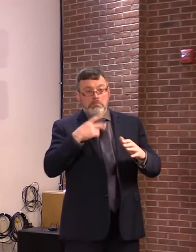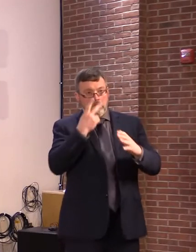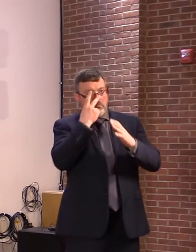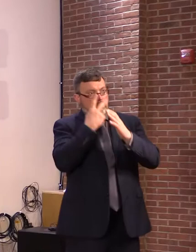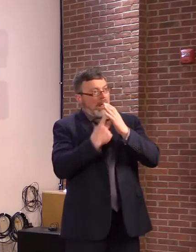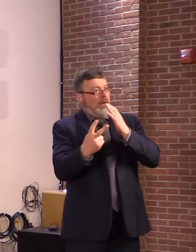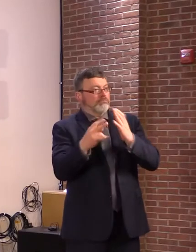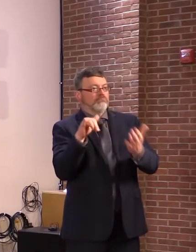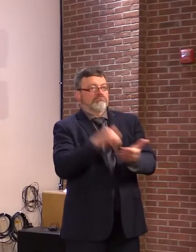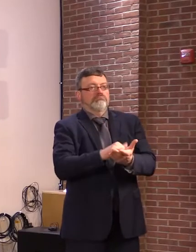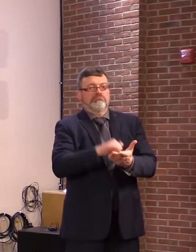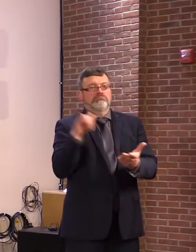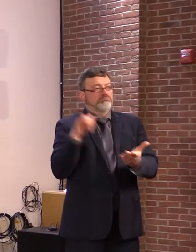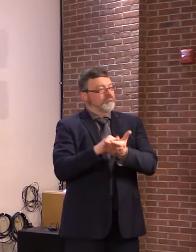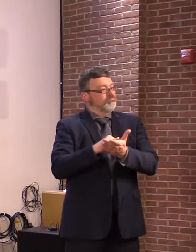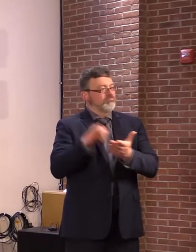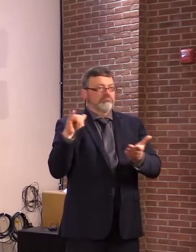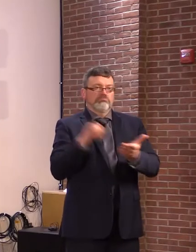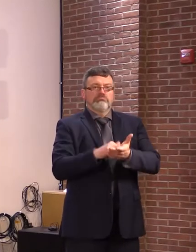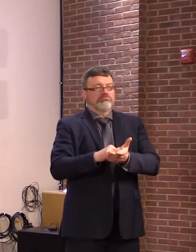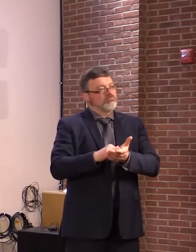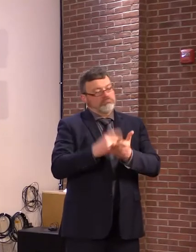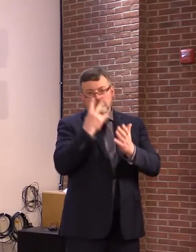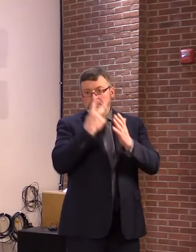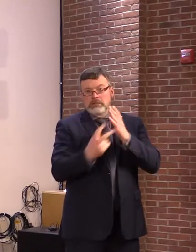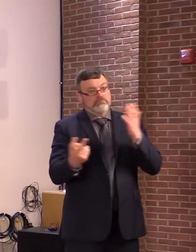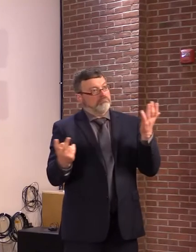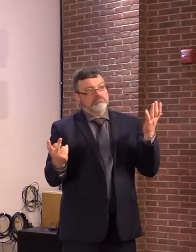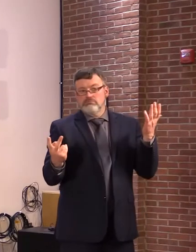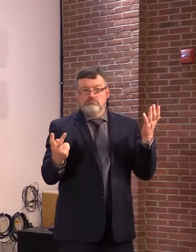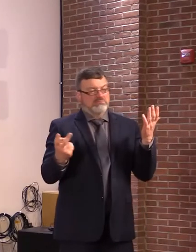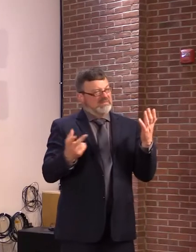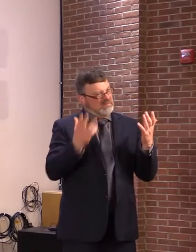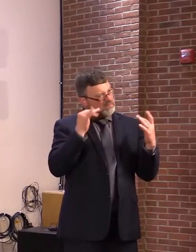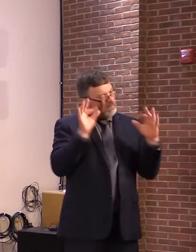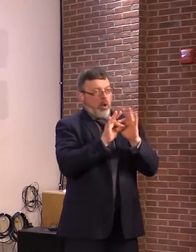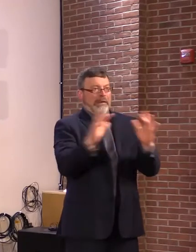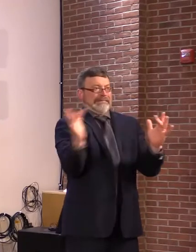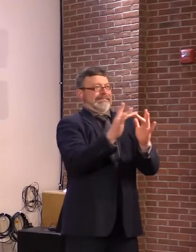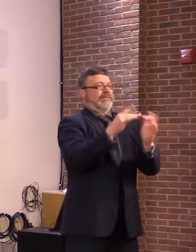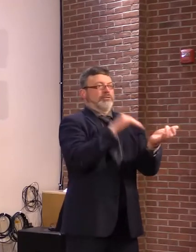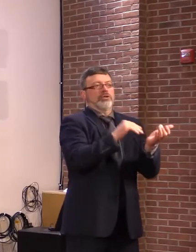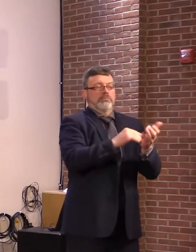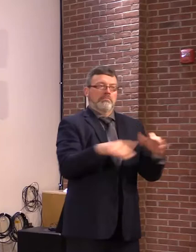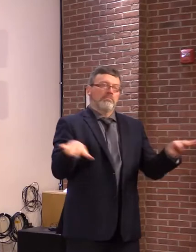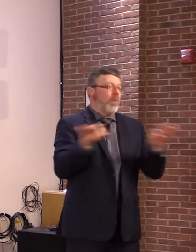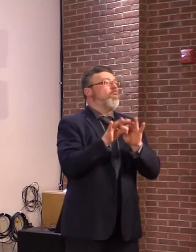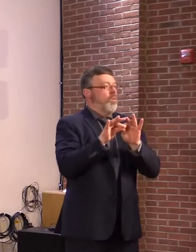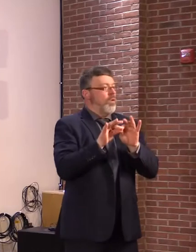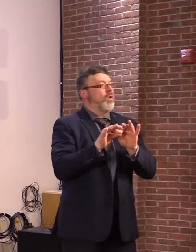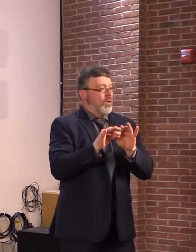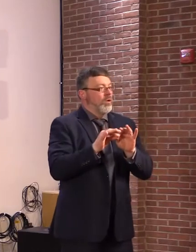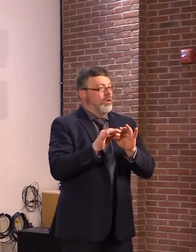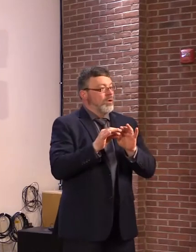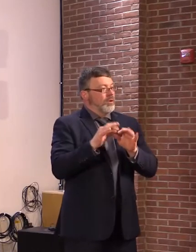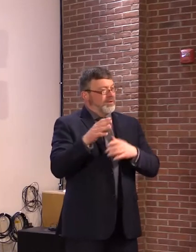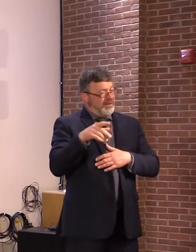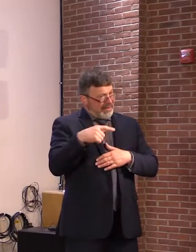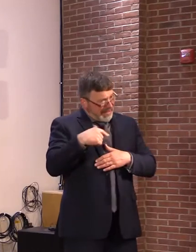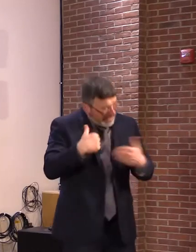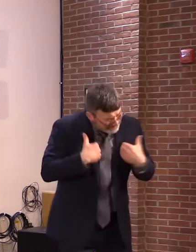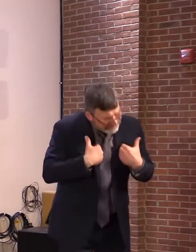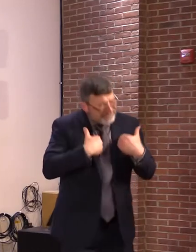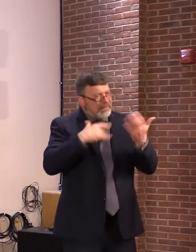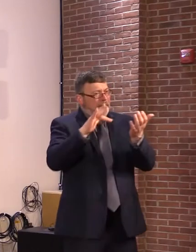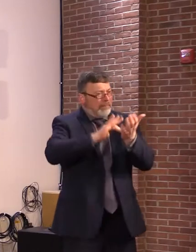if you fall into one of the higher risk groups. And we have the therapy right here in Vermont and it is